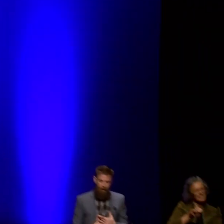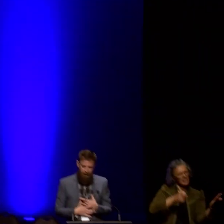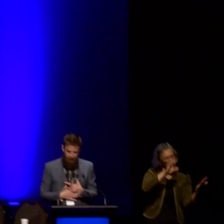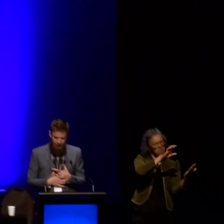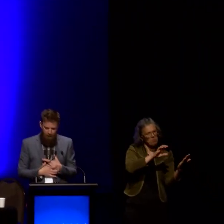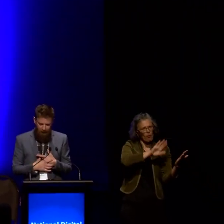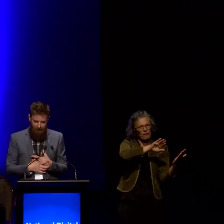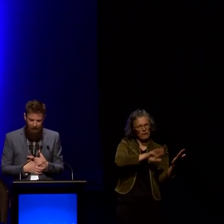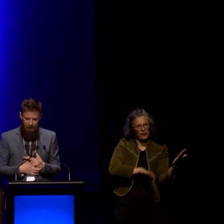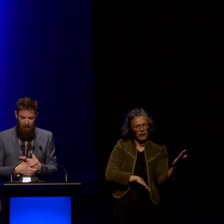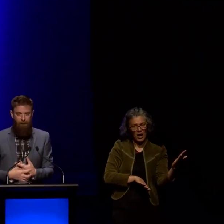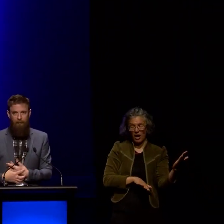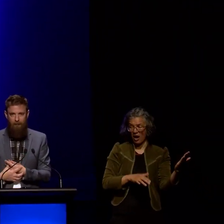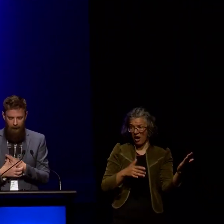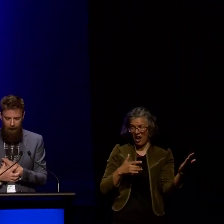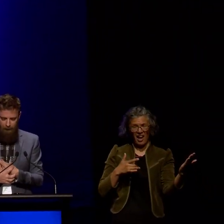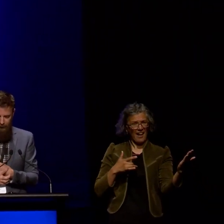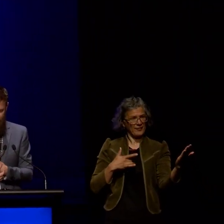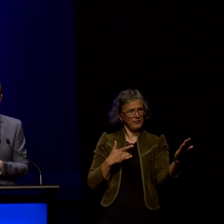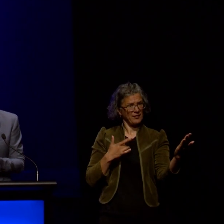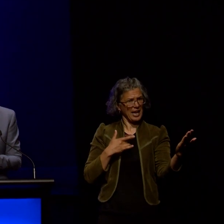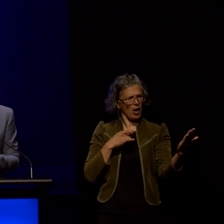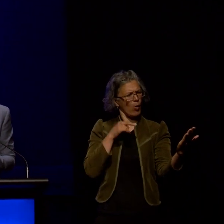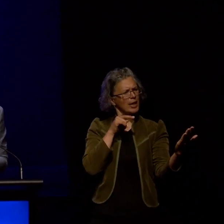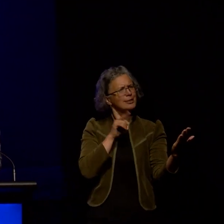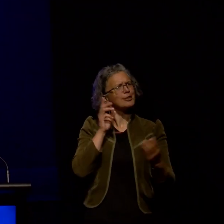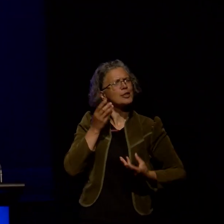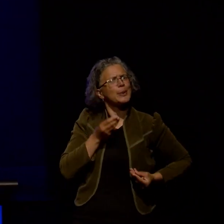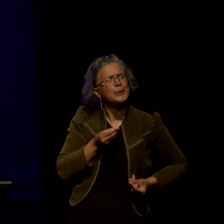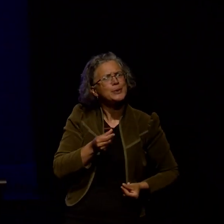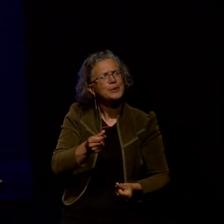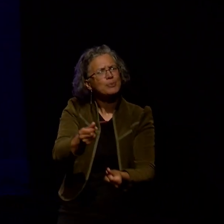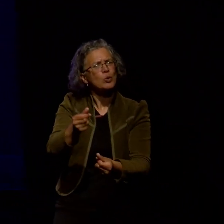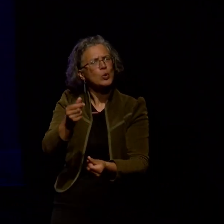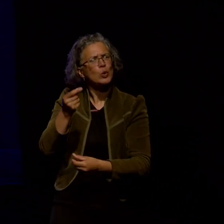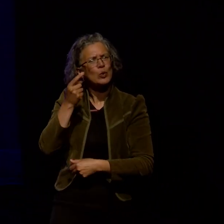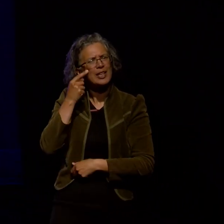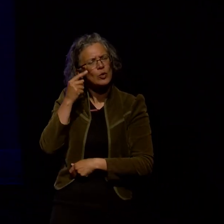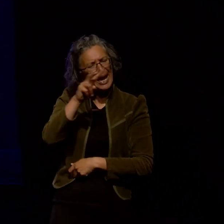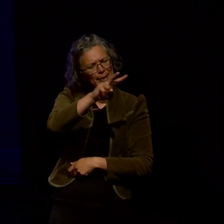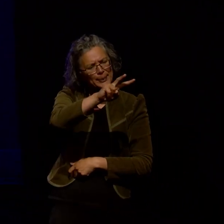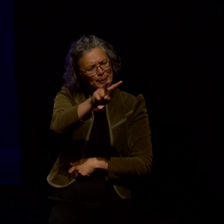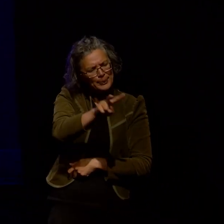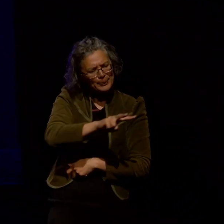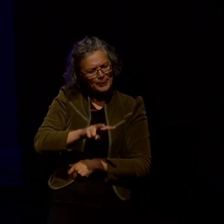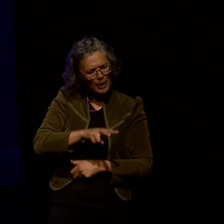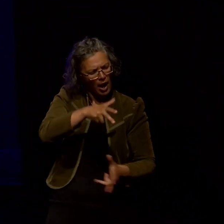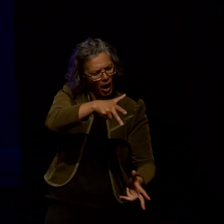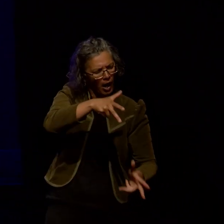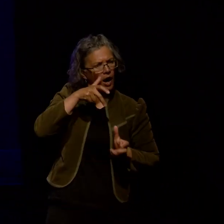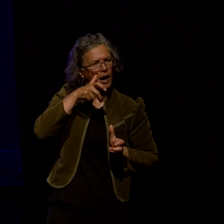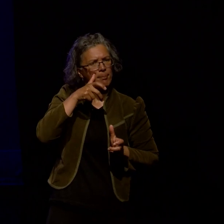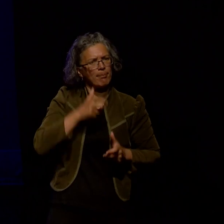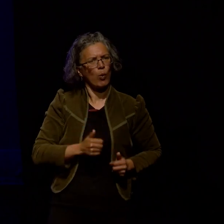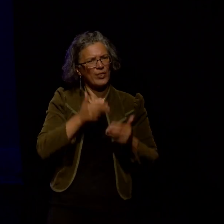I think that the place names disrupt the eyes movement as it flows across this data surface and what you're left